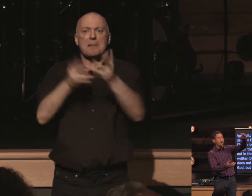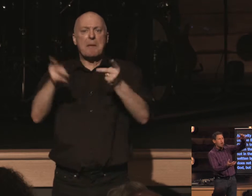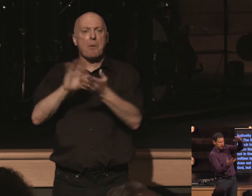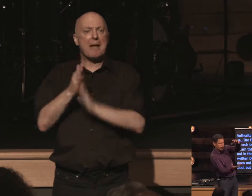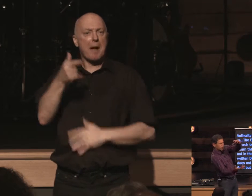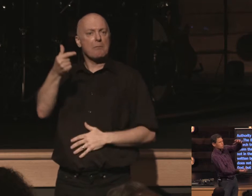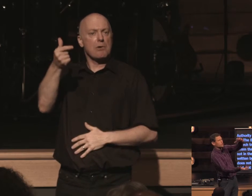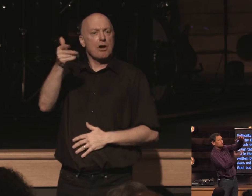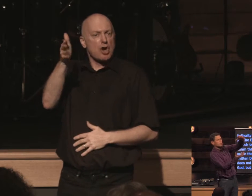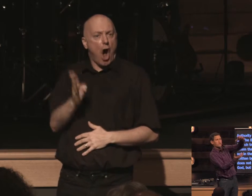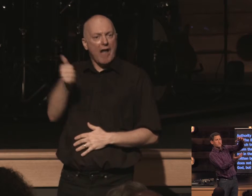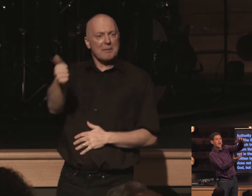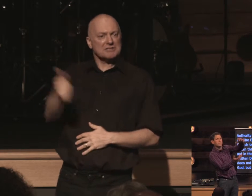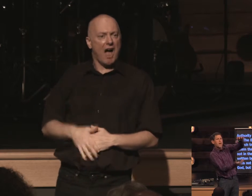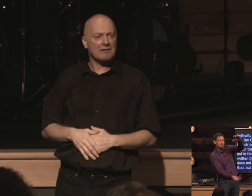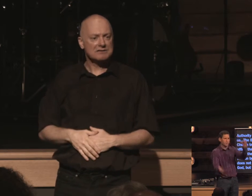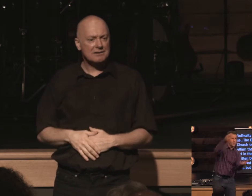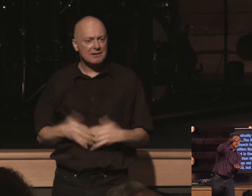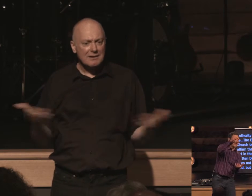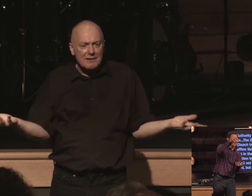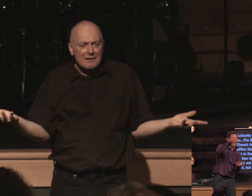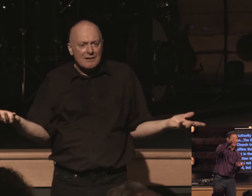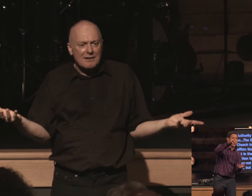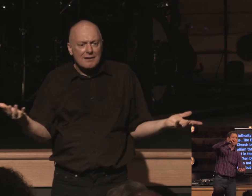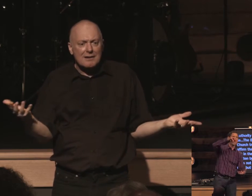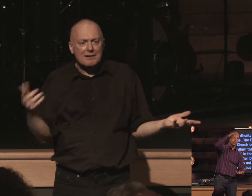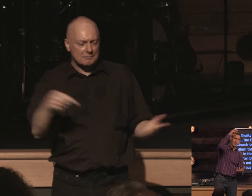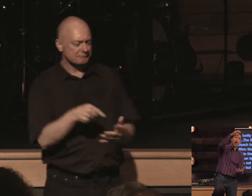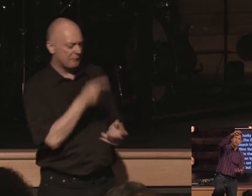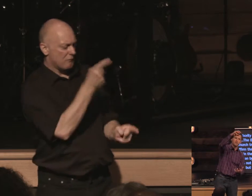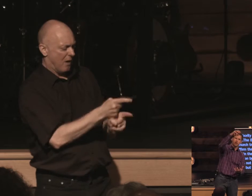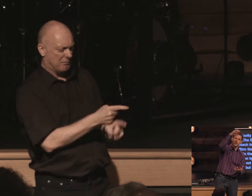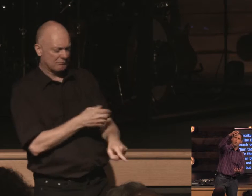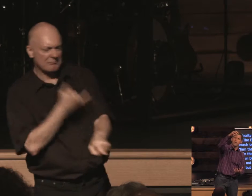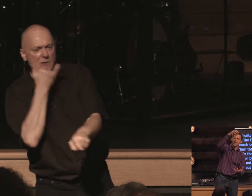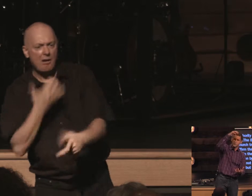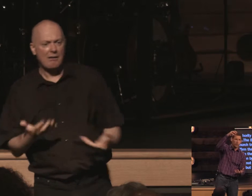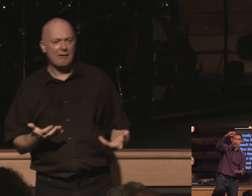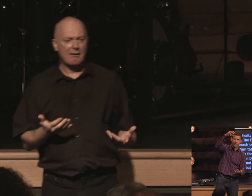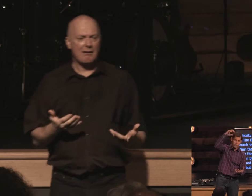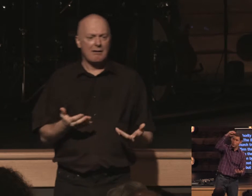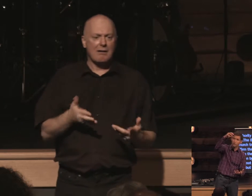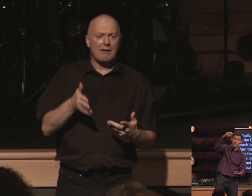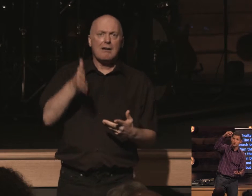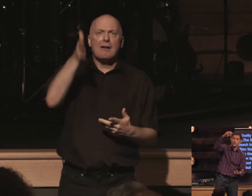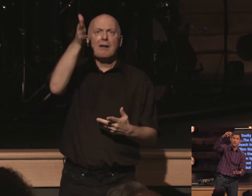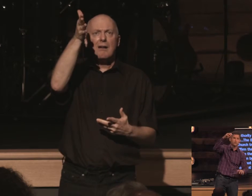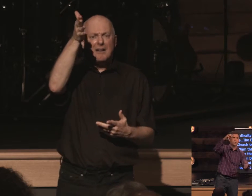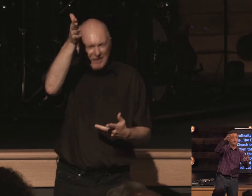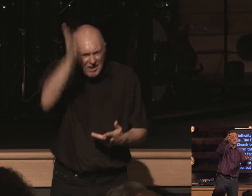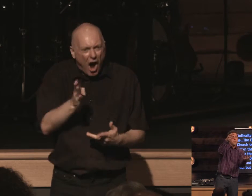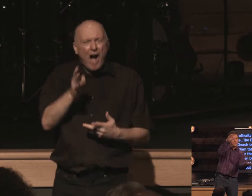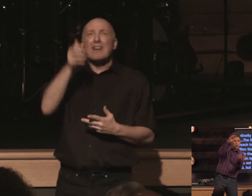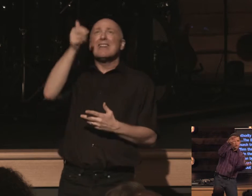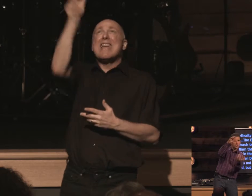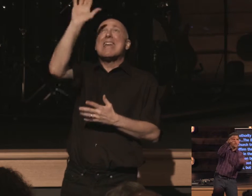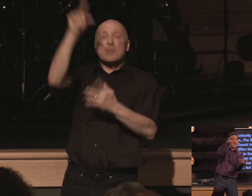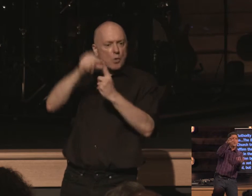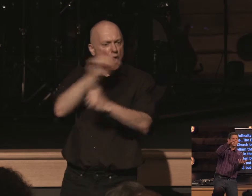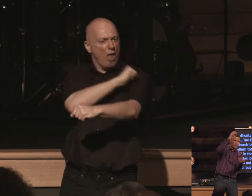causing god's word to serve them as opposed to the other way around where god is the authority in his word that's so clearly stated in scripture and the church now is the